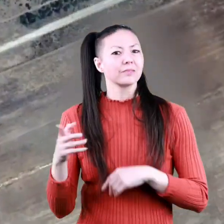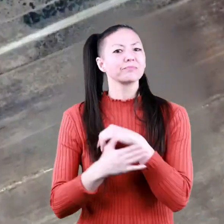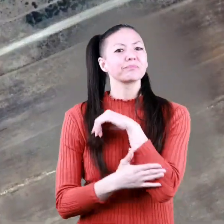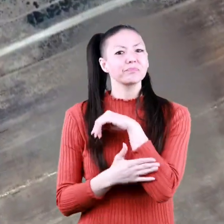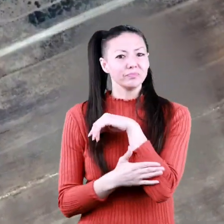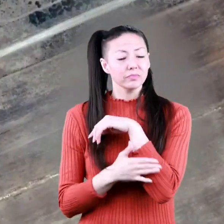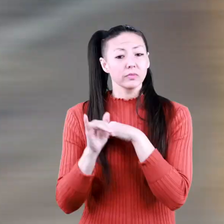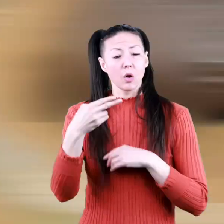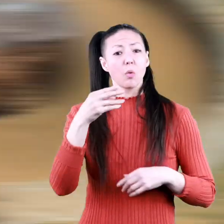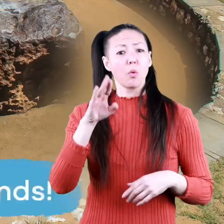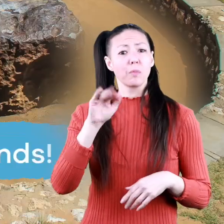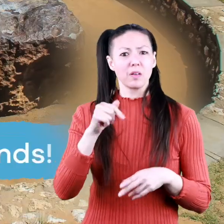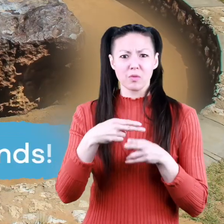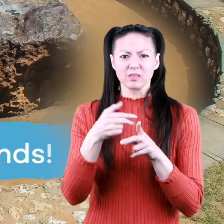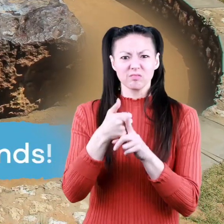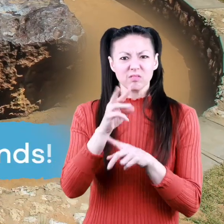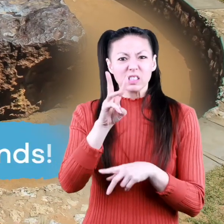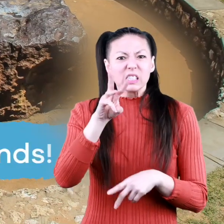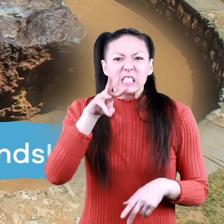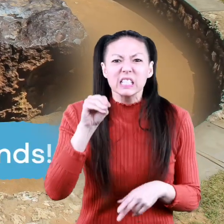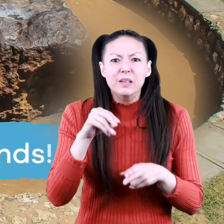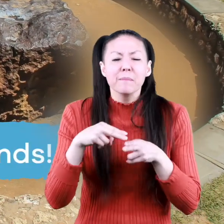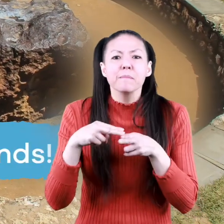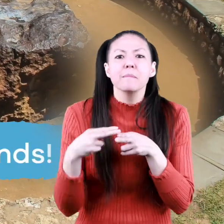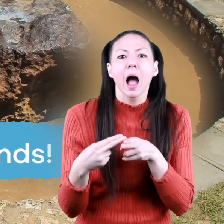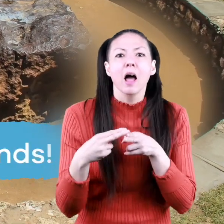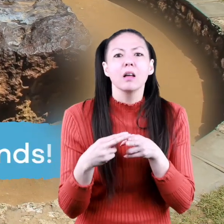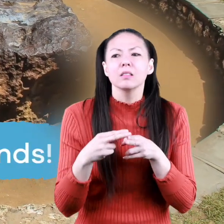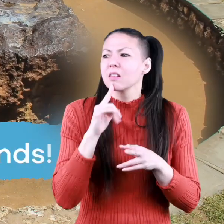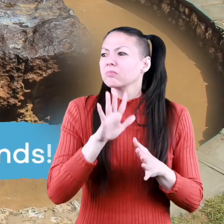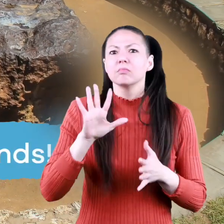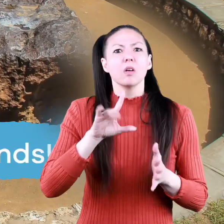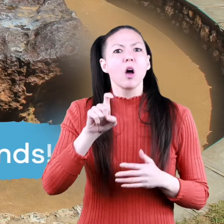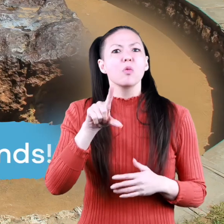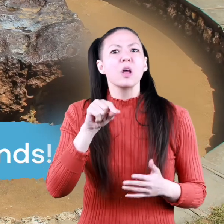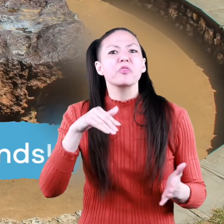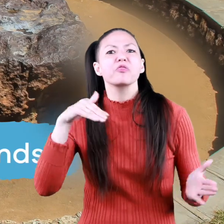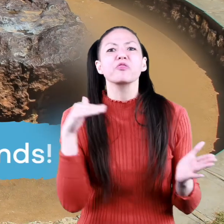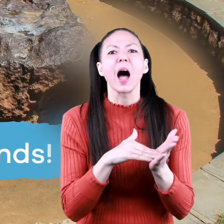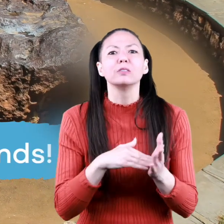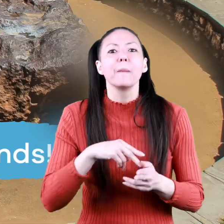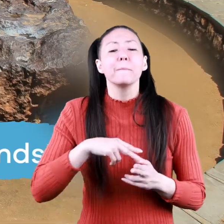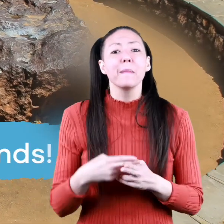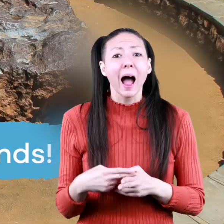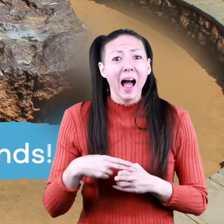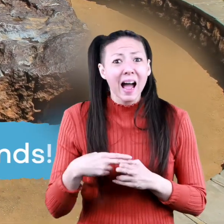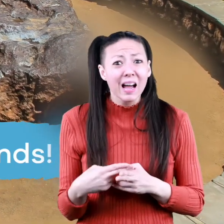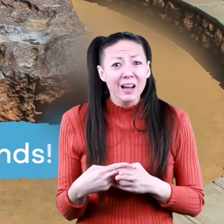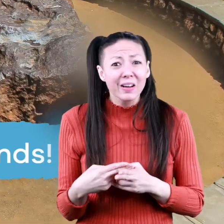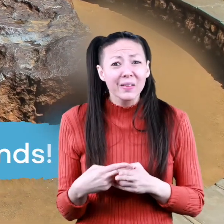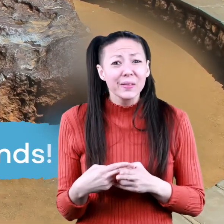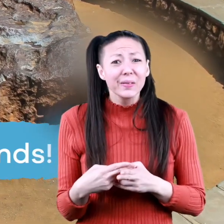Hoba weighs 60 tons. That's 120,000 pounds!